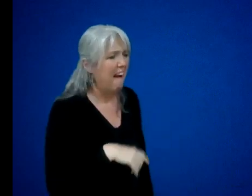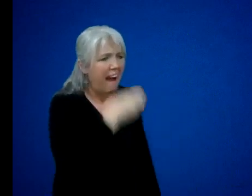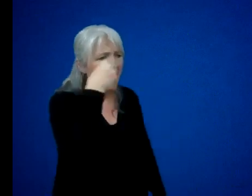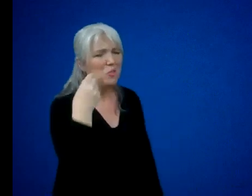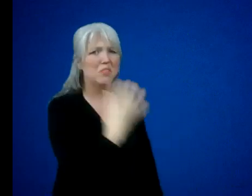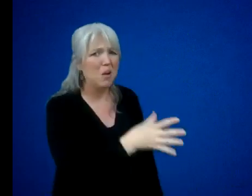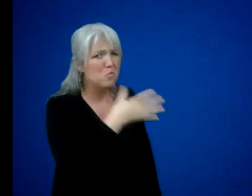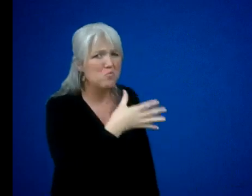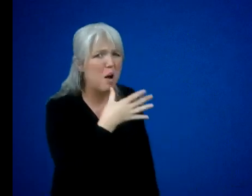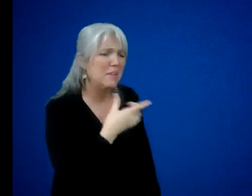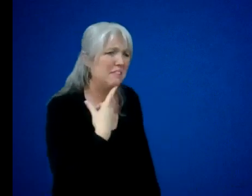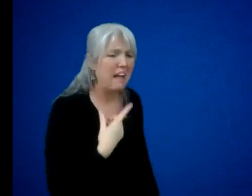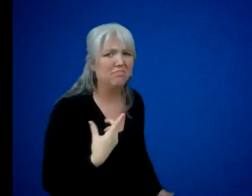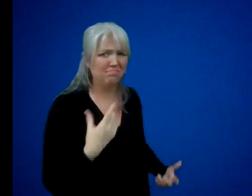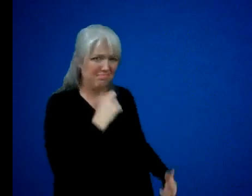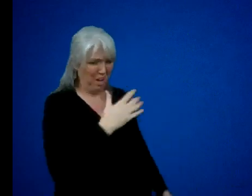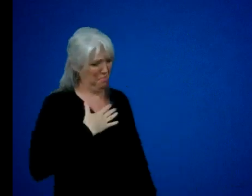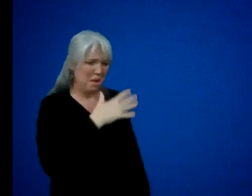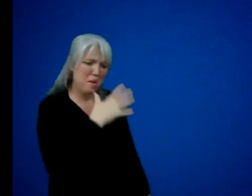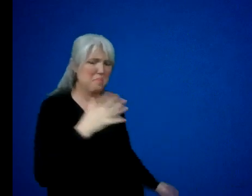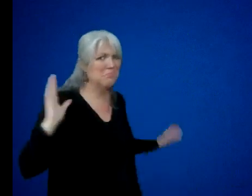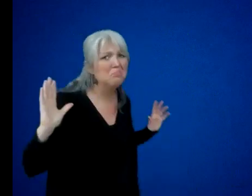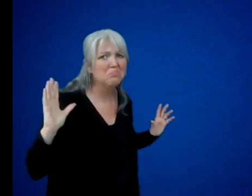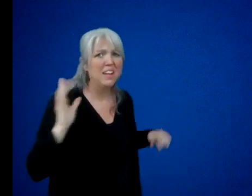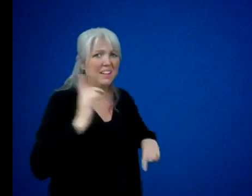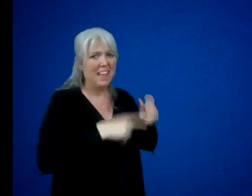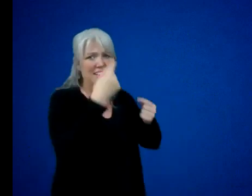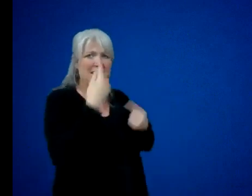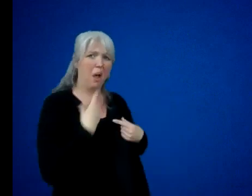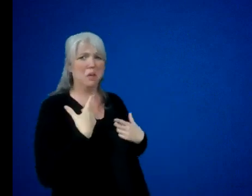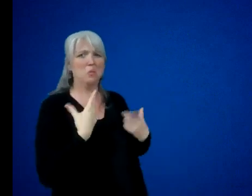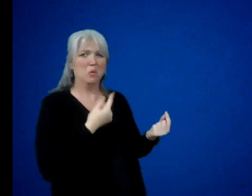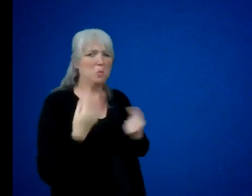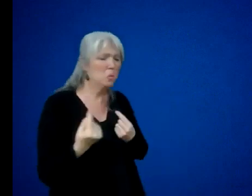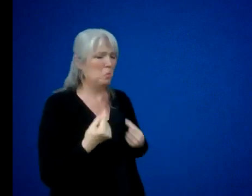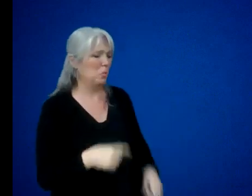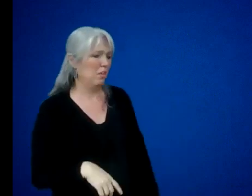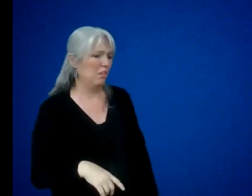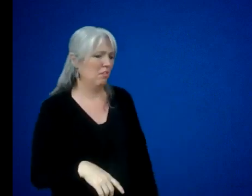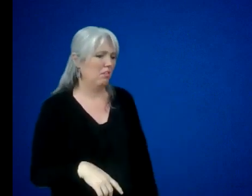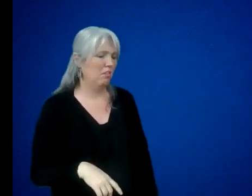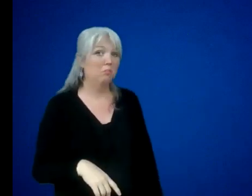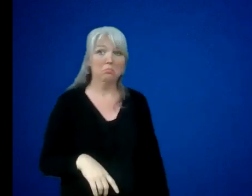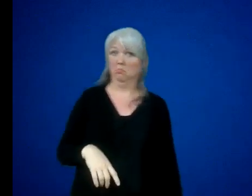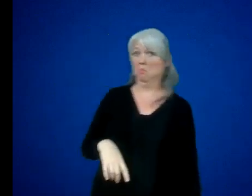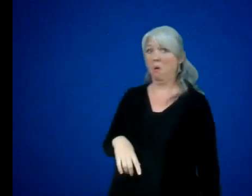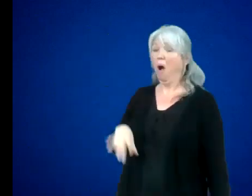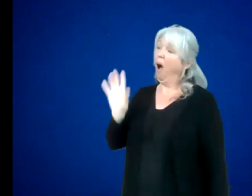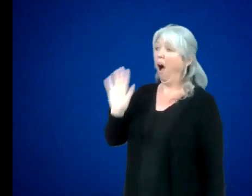what your mama says. She's not my mama, so she can't tell me what to do. I'm going to tell my mama you said that,